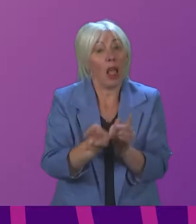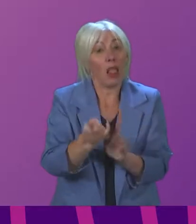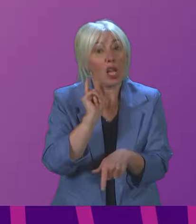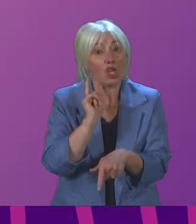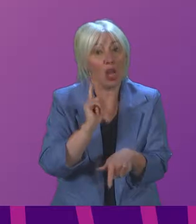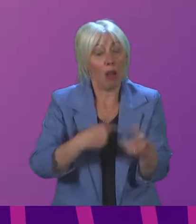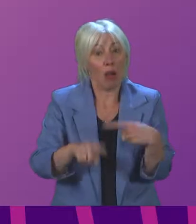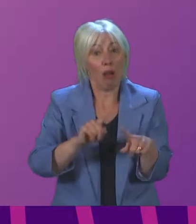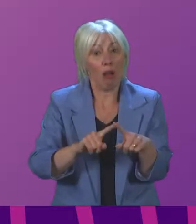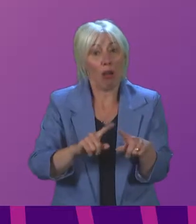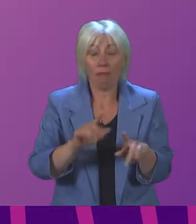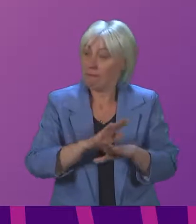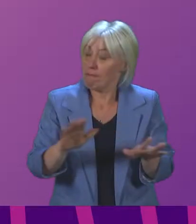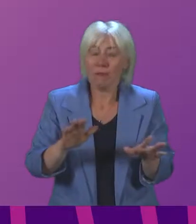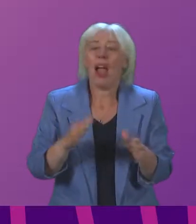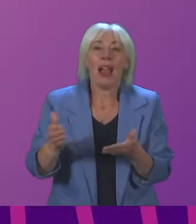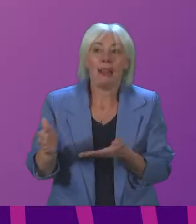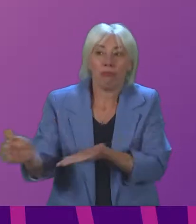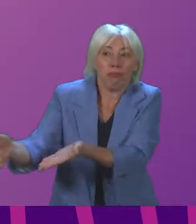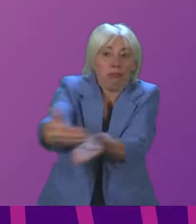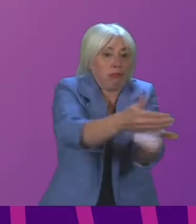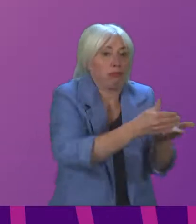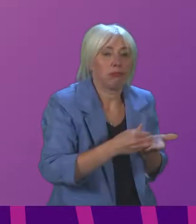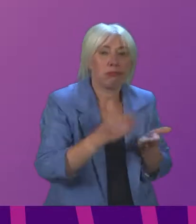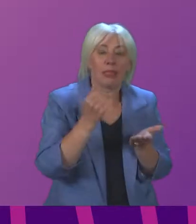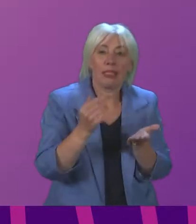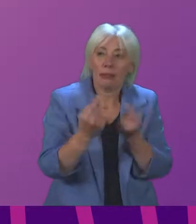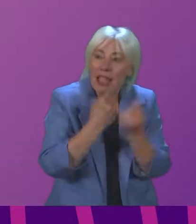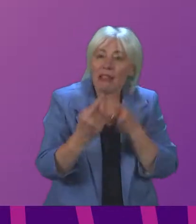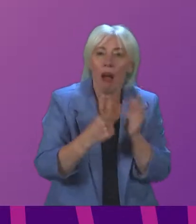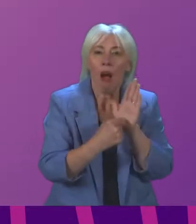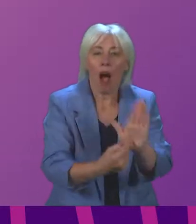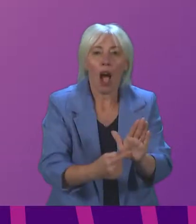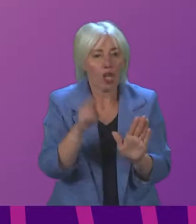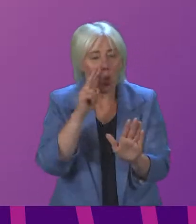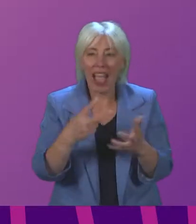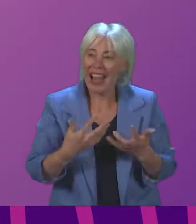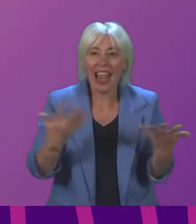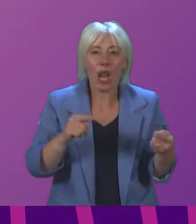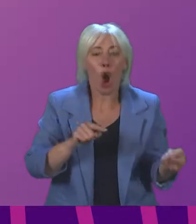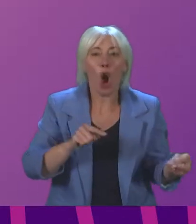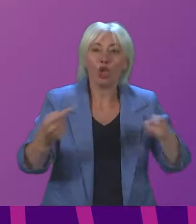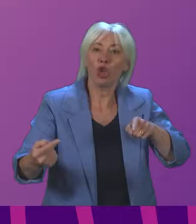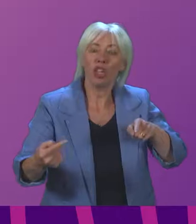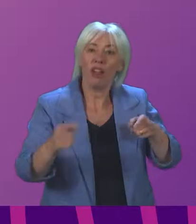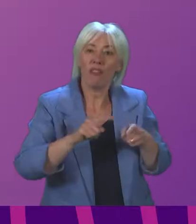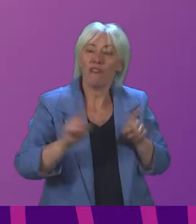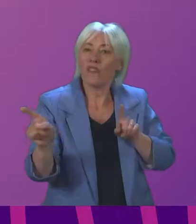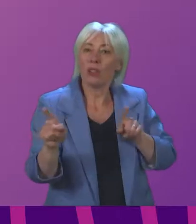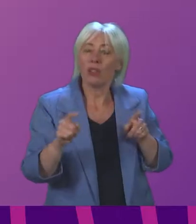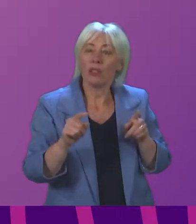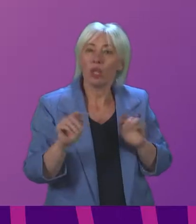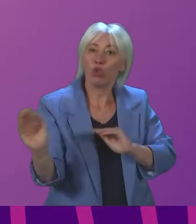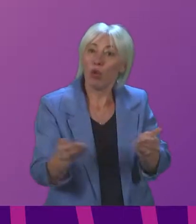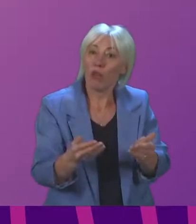that no national data is collected to establish whether alternative services were accessed, and critically,